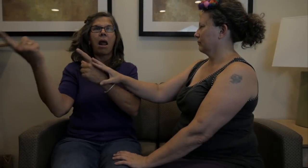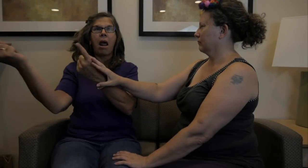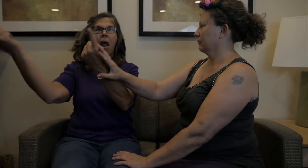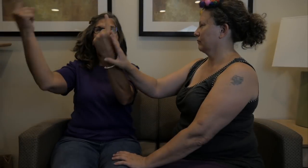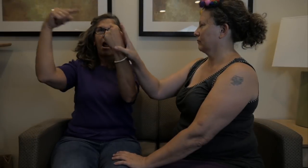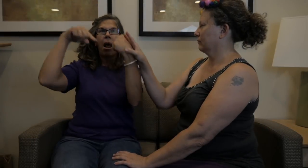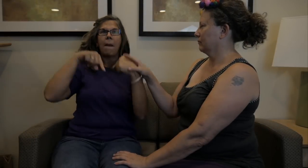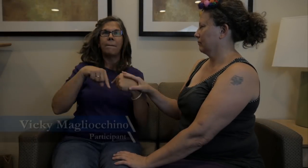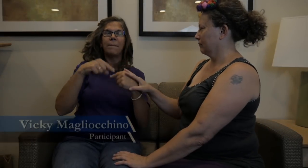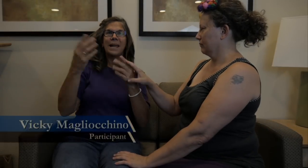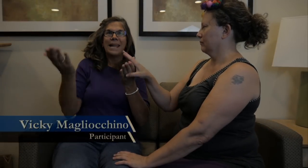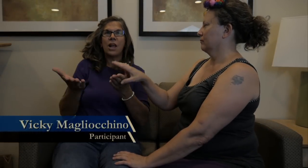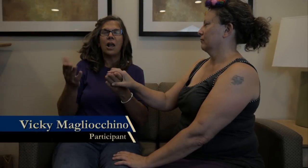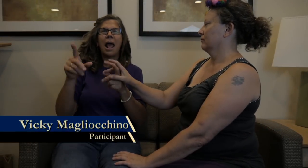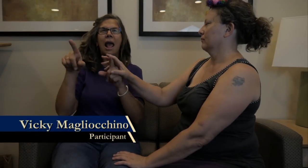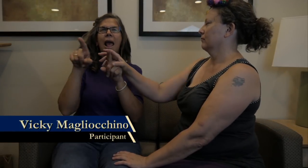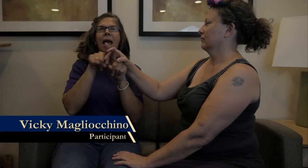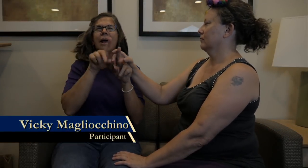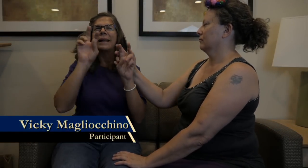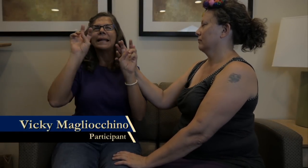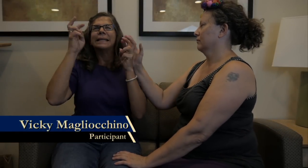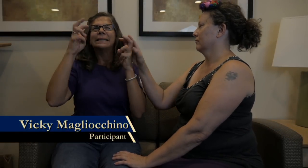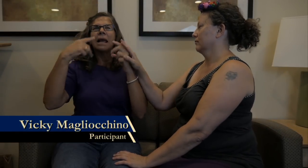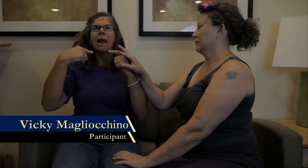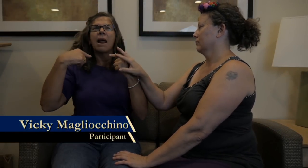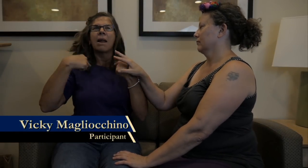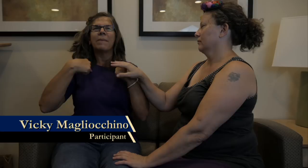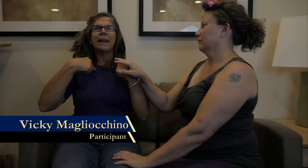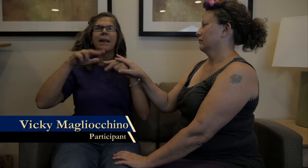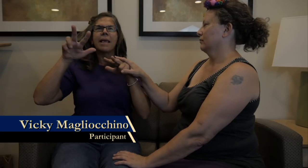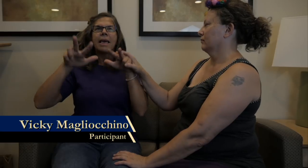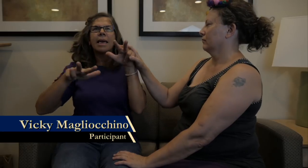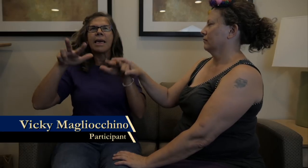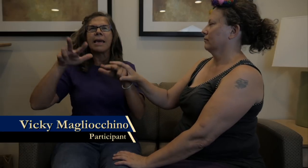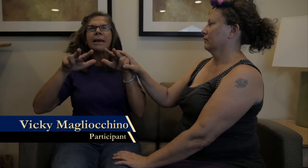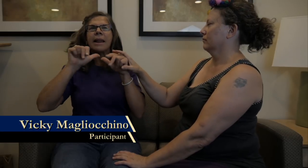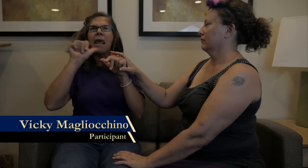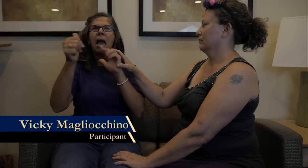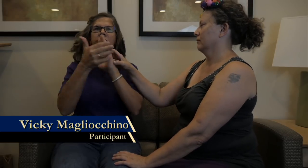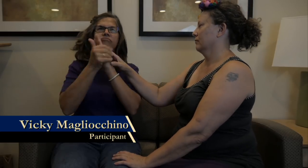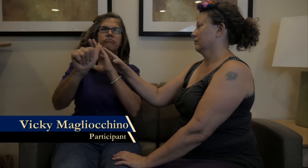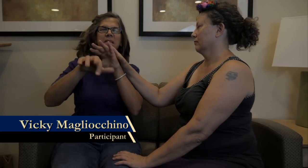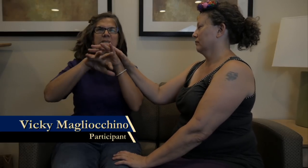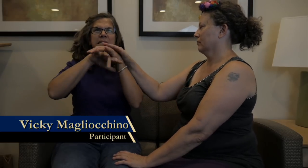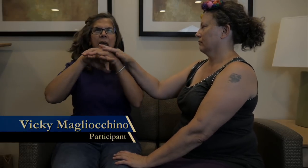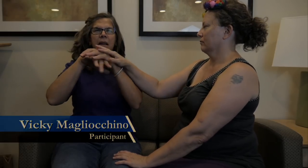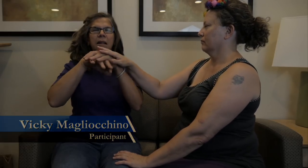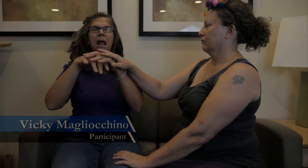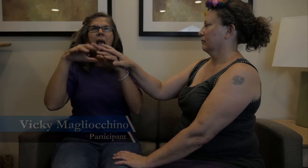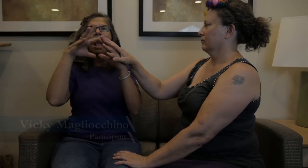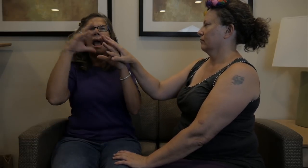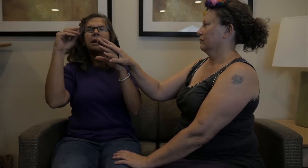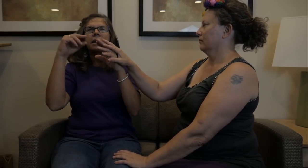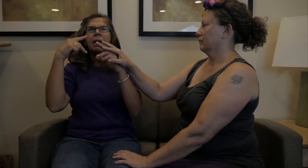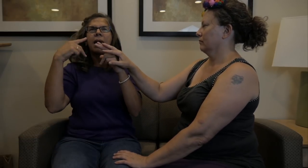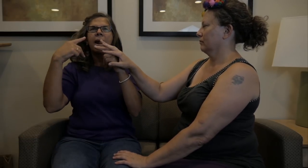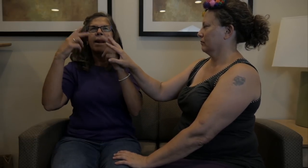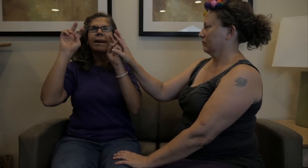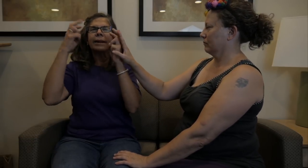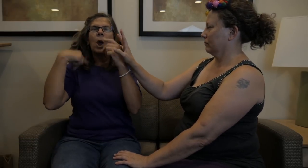I came here as a new P.T. user. I'm not skilled with tactile signing, and